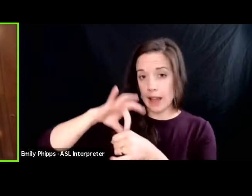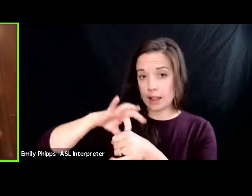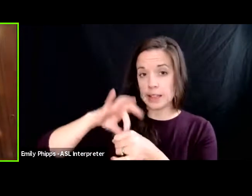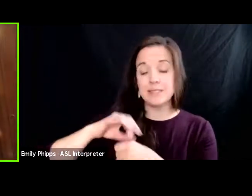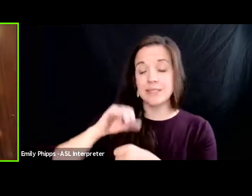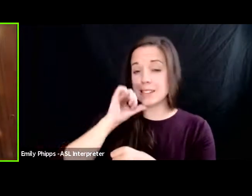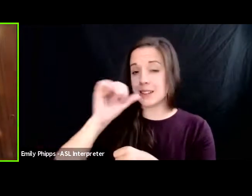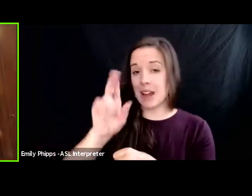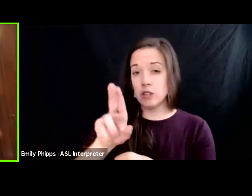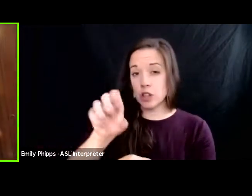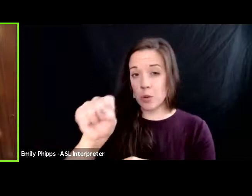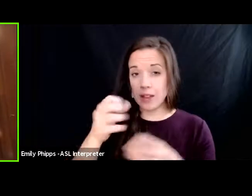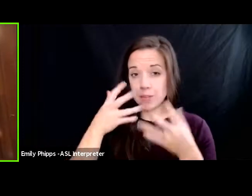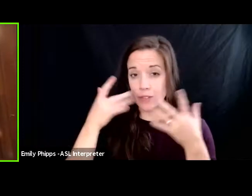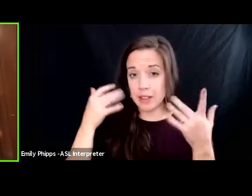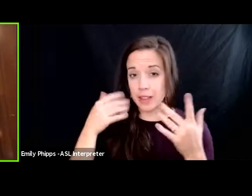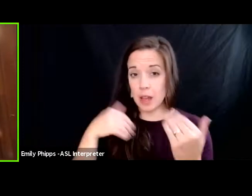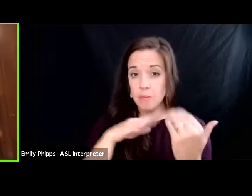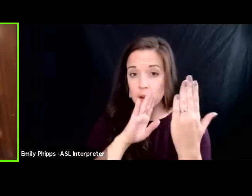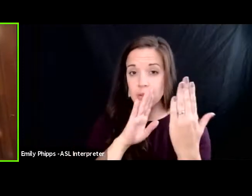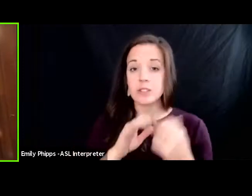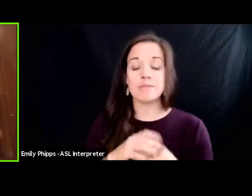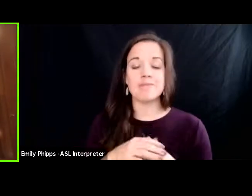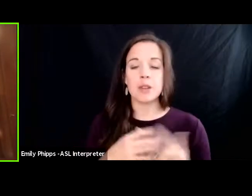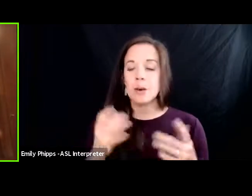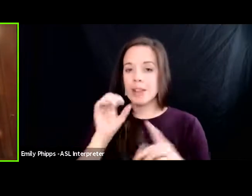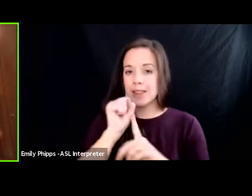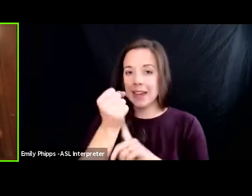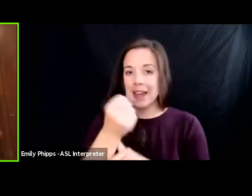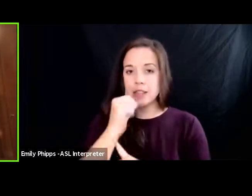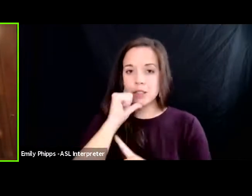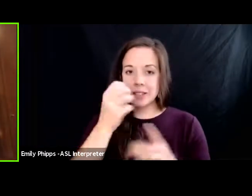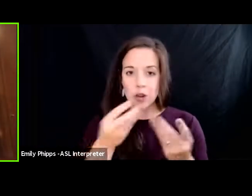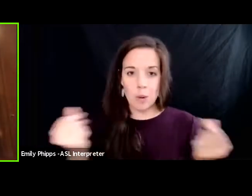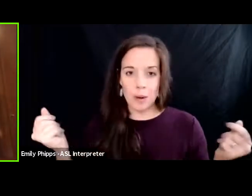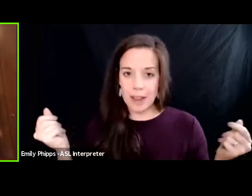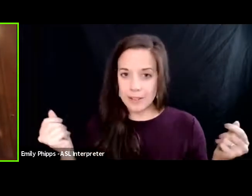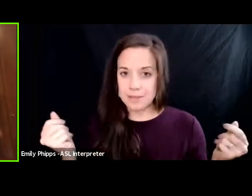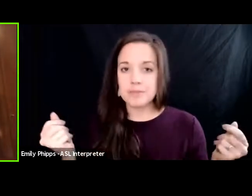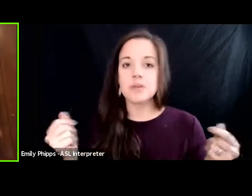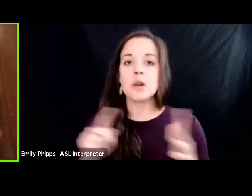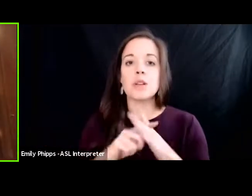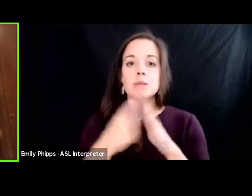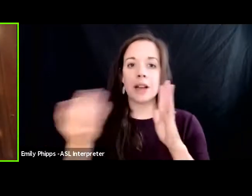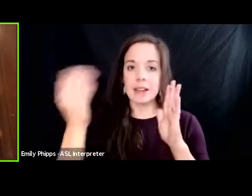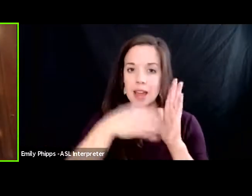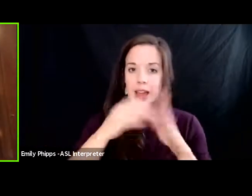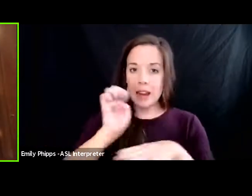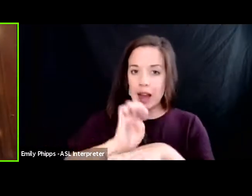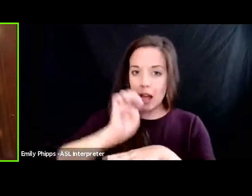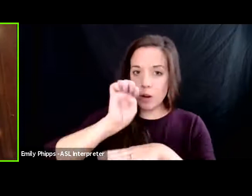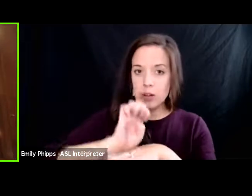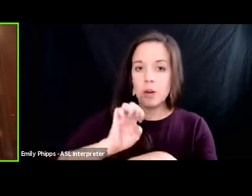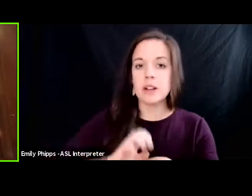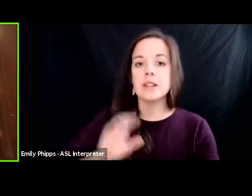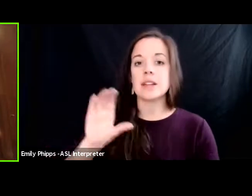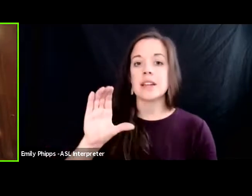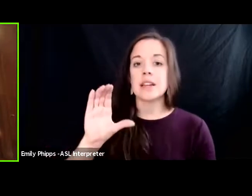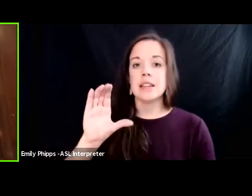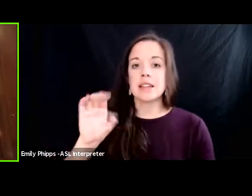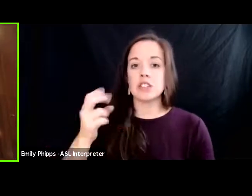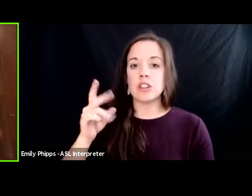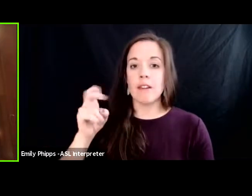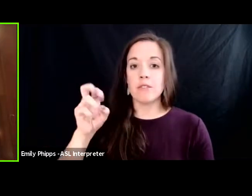so they weren't able to make the case go away the case was begun again in ecuador at this point chevron acquired